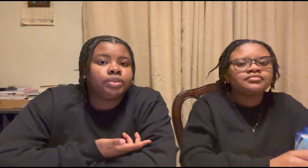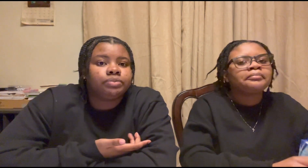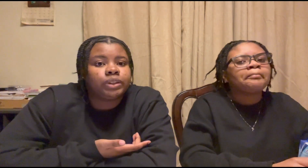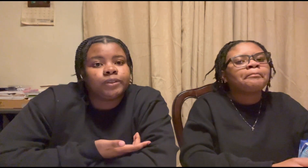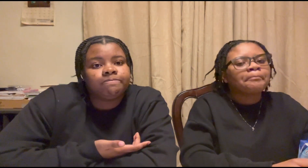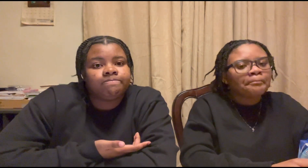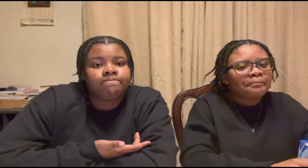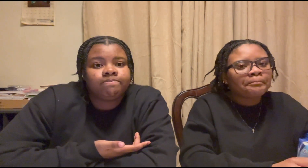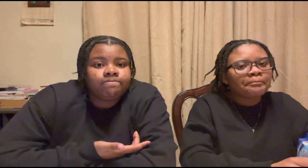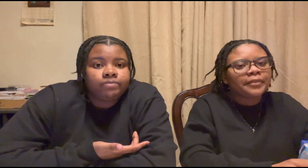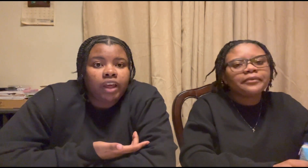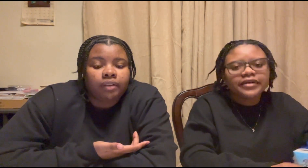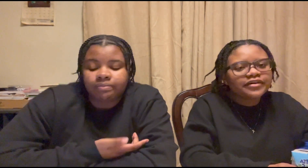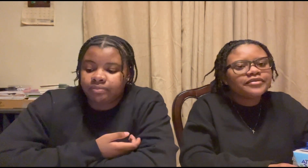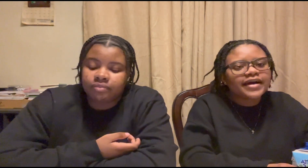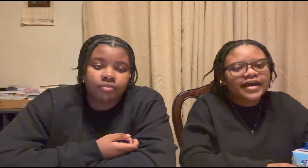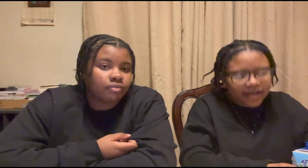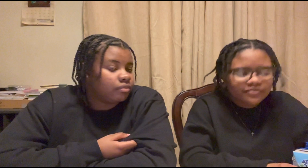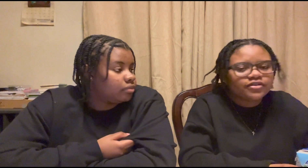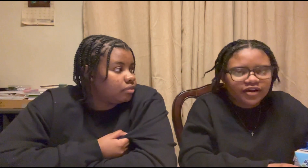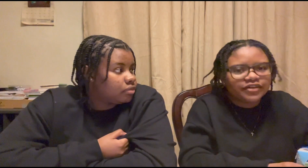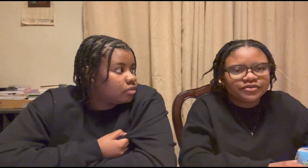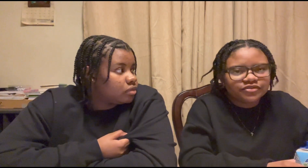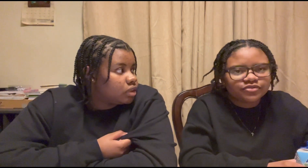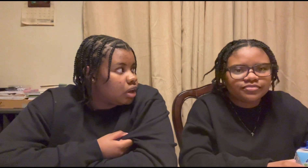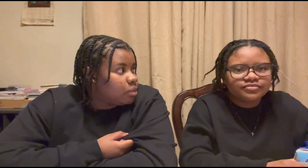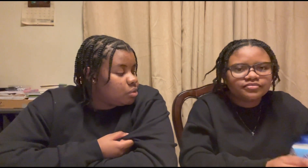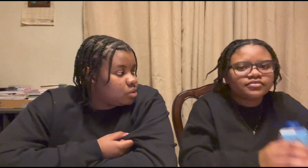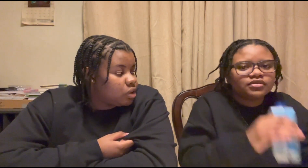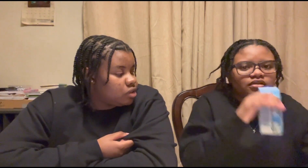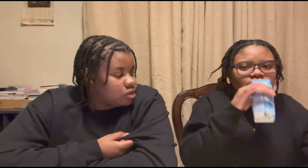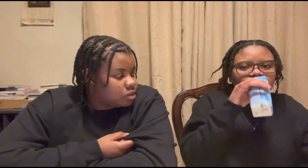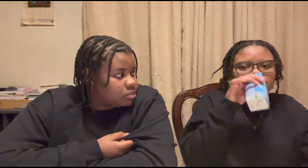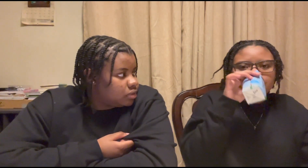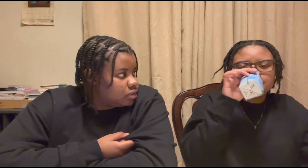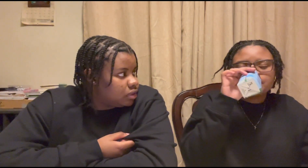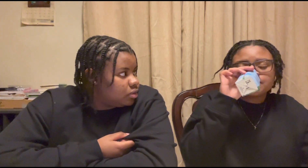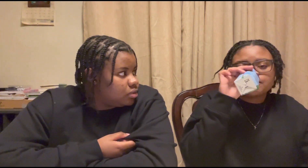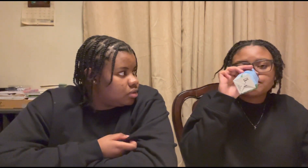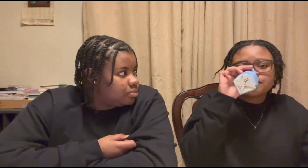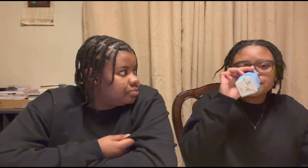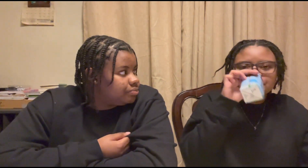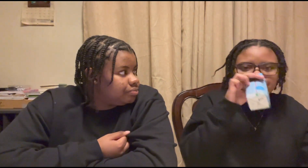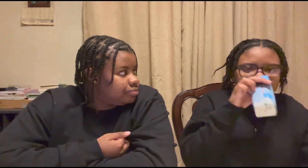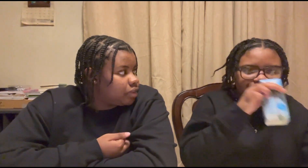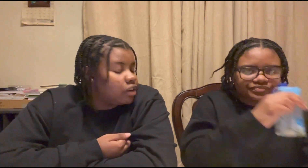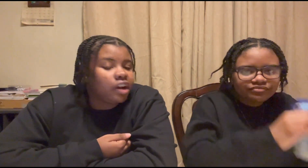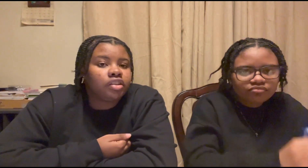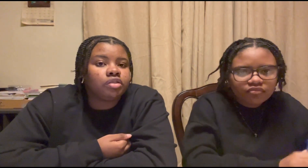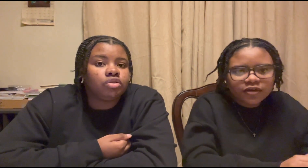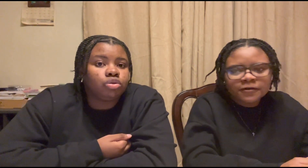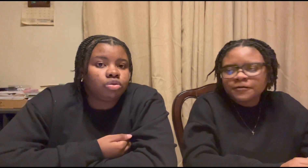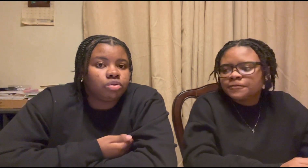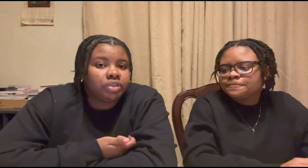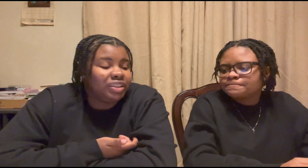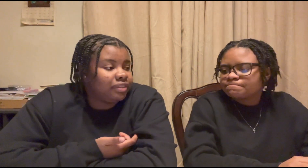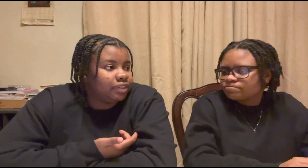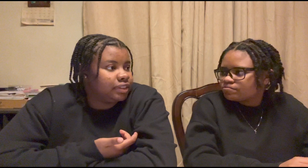so when are you ever on youtube i'm always watching something on youtube i'd rather youtube than netflix